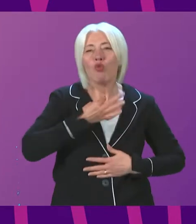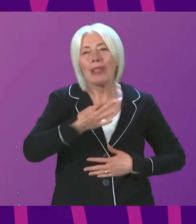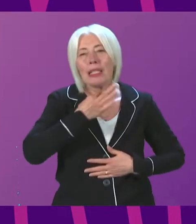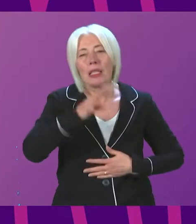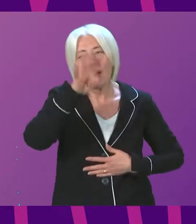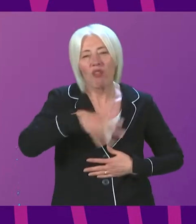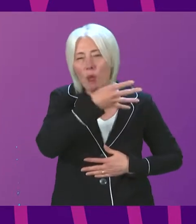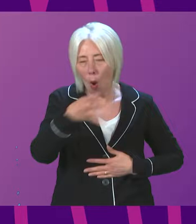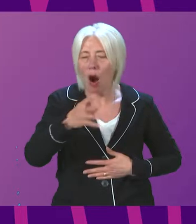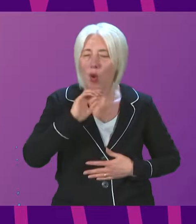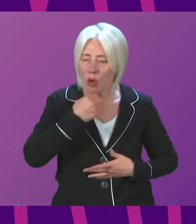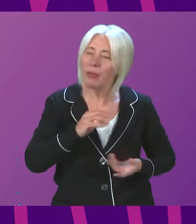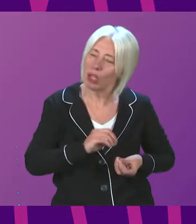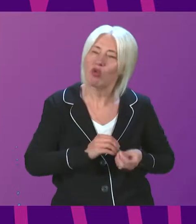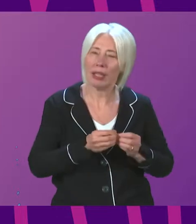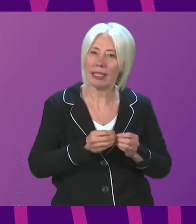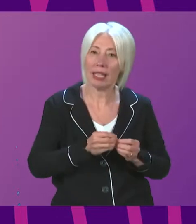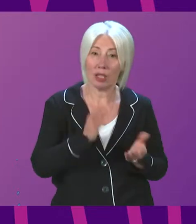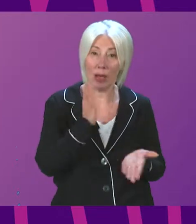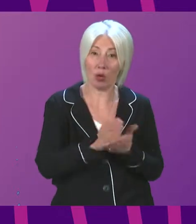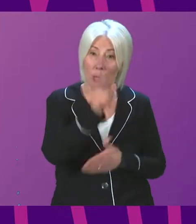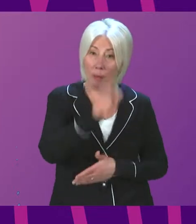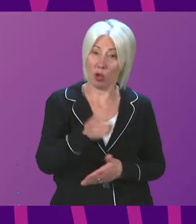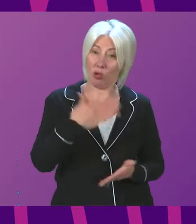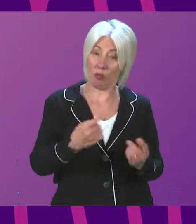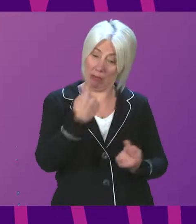individual needs and safety of the person harmed at the centre